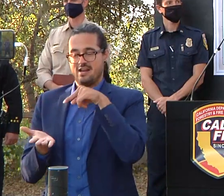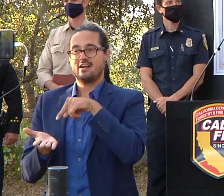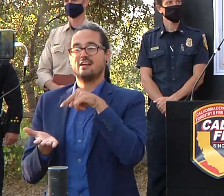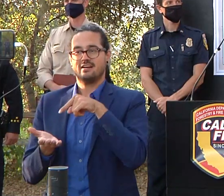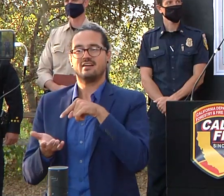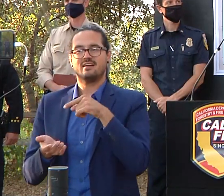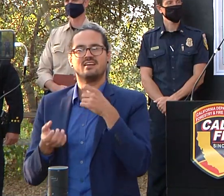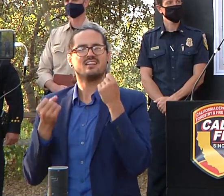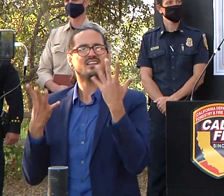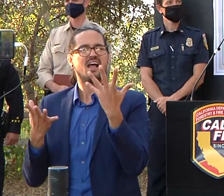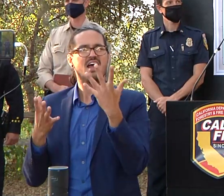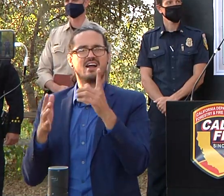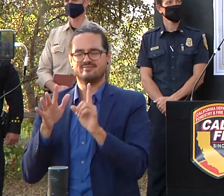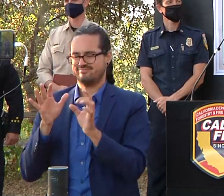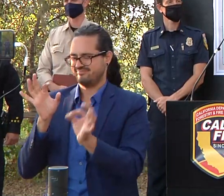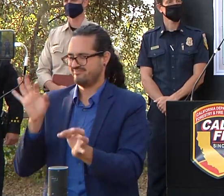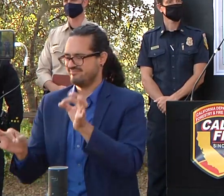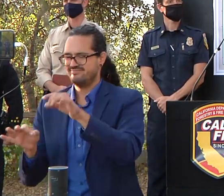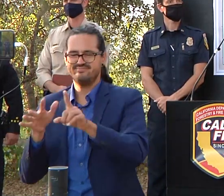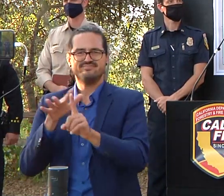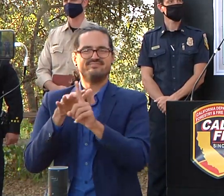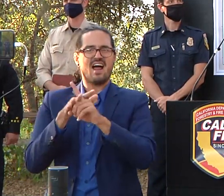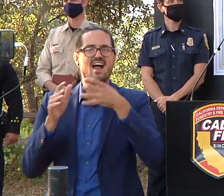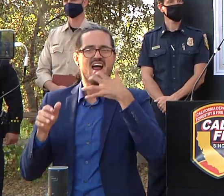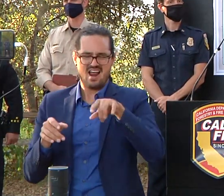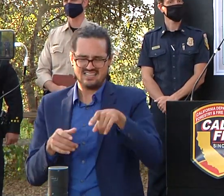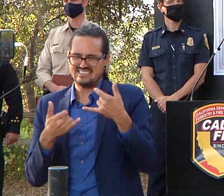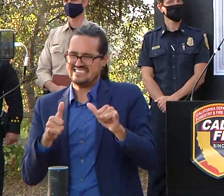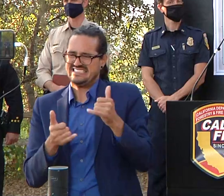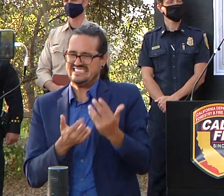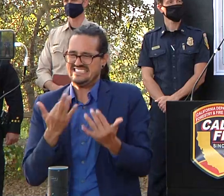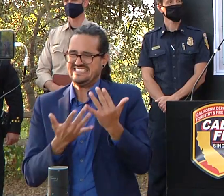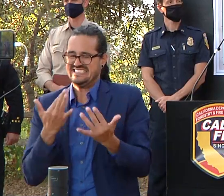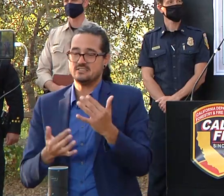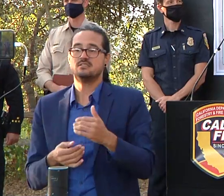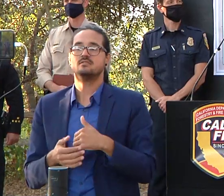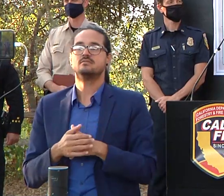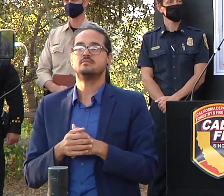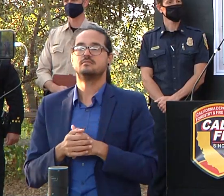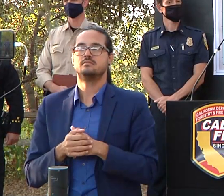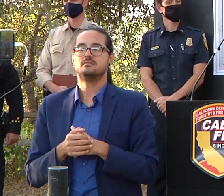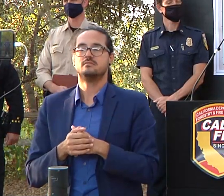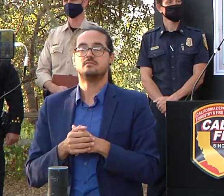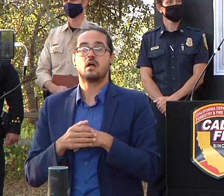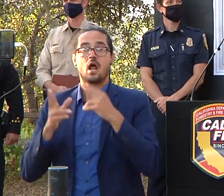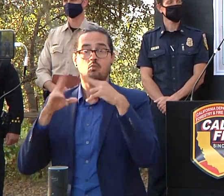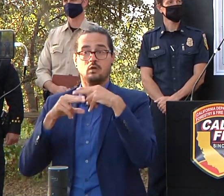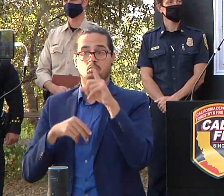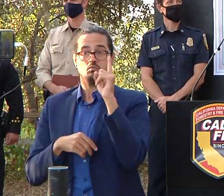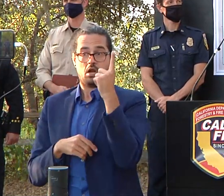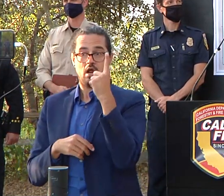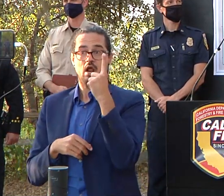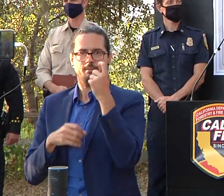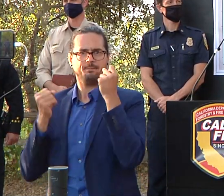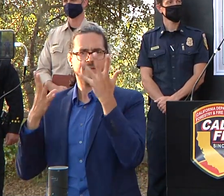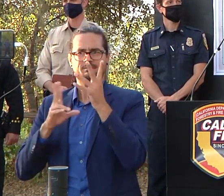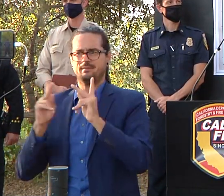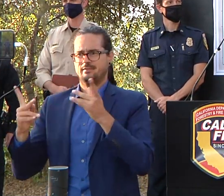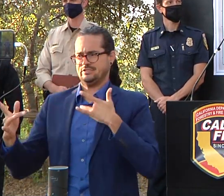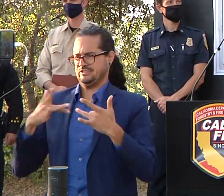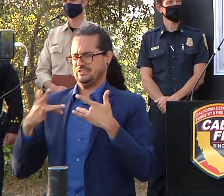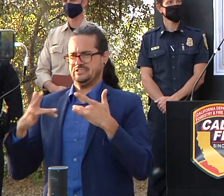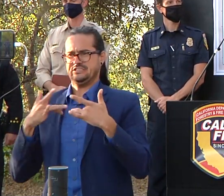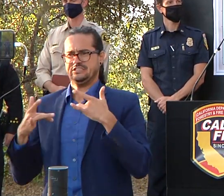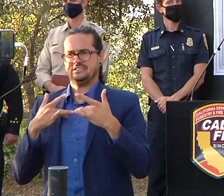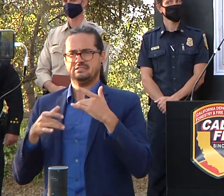obviously there's going to be some concerns about highway one reopening there's a lot of debris coming down off the hillsides on the highway